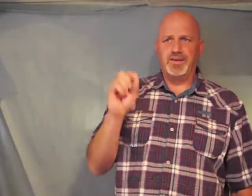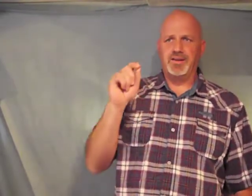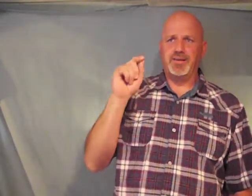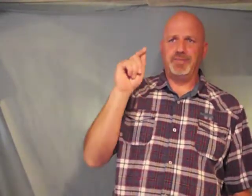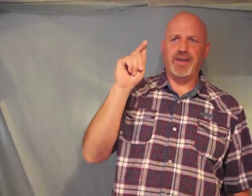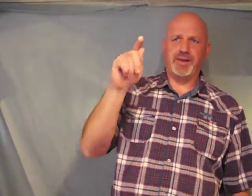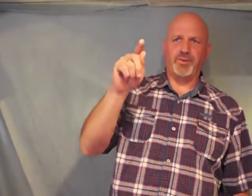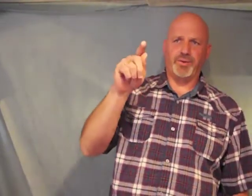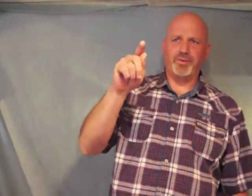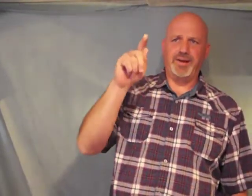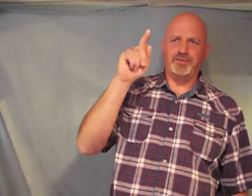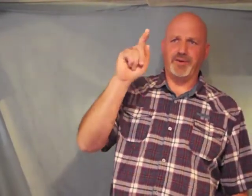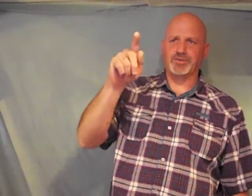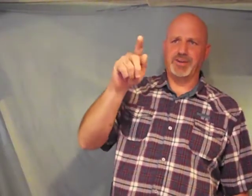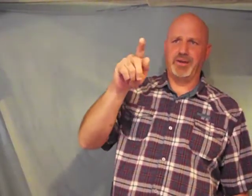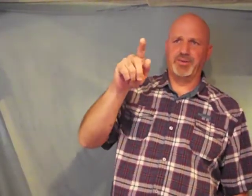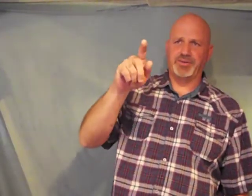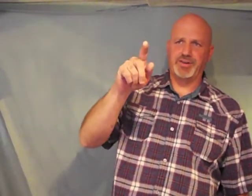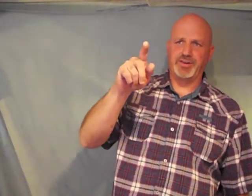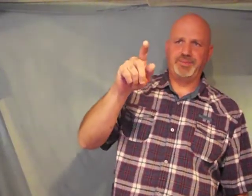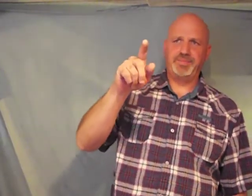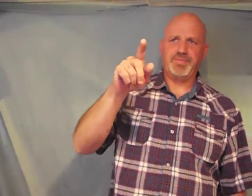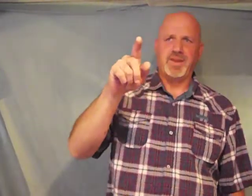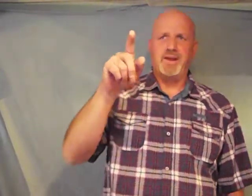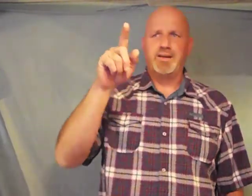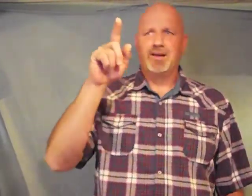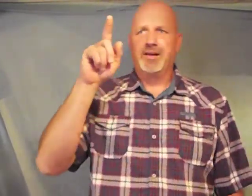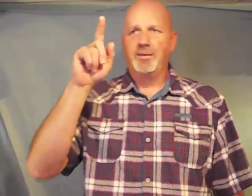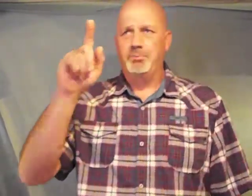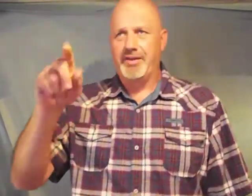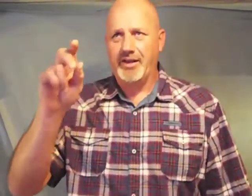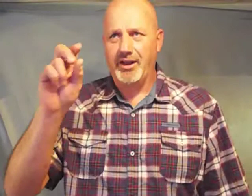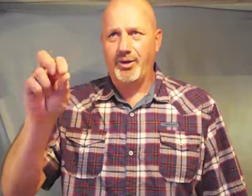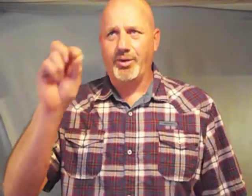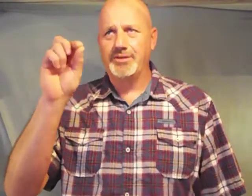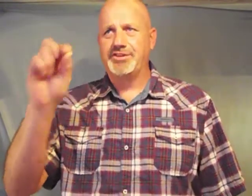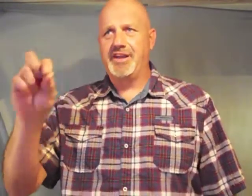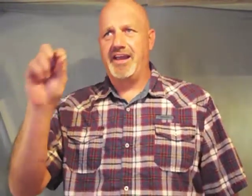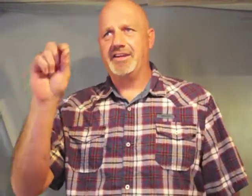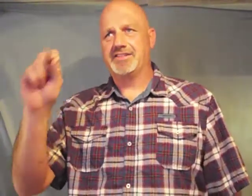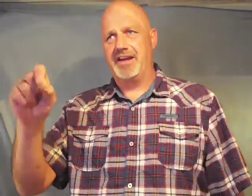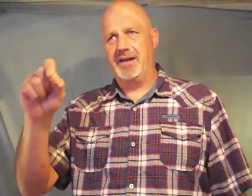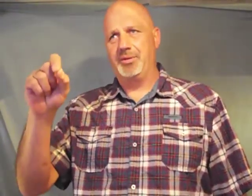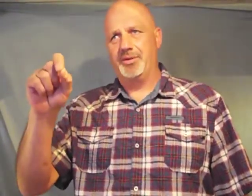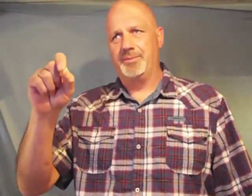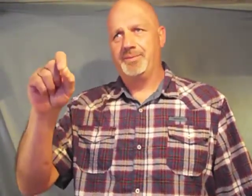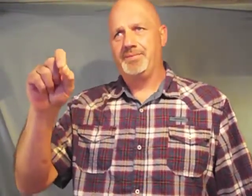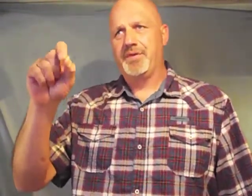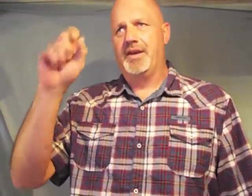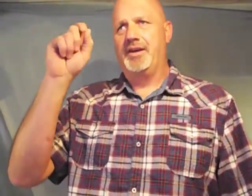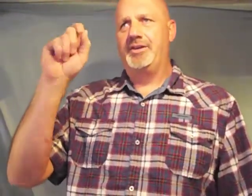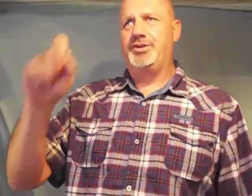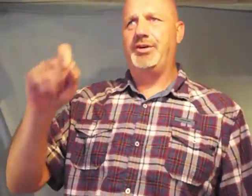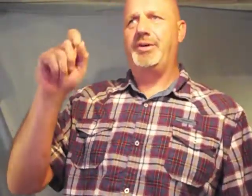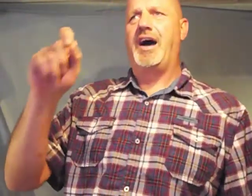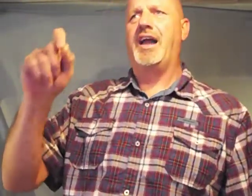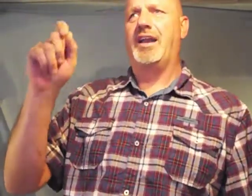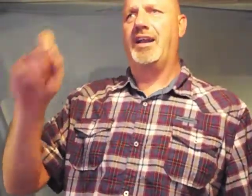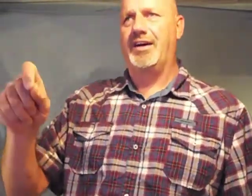and I want to read 1 Samuel to you but the Lord said to Samuel do not look